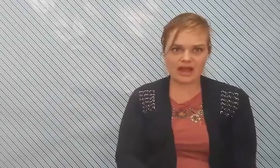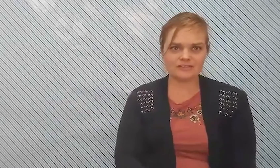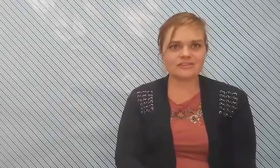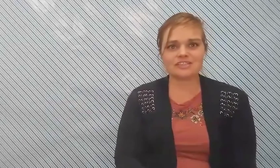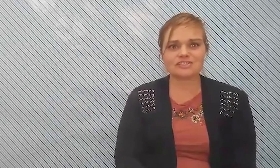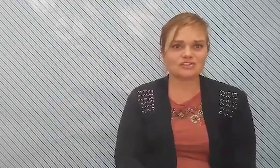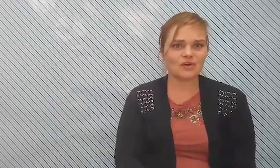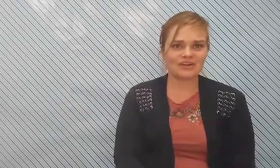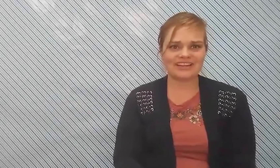after the story